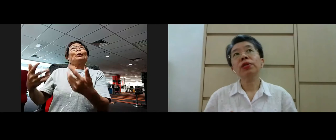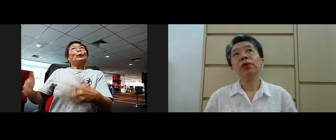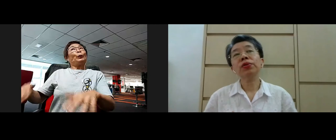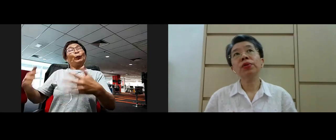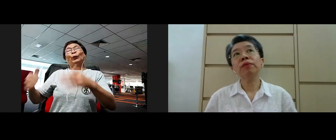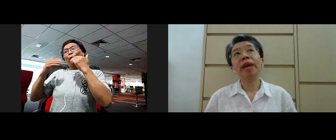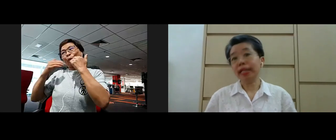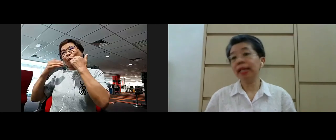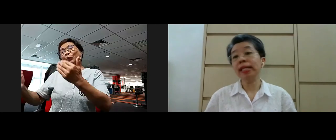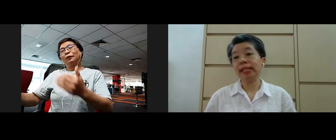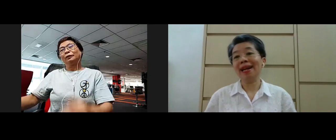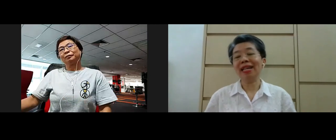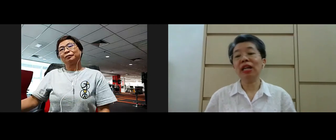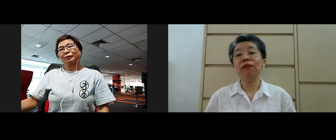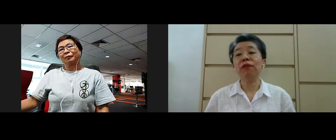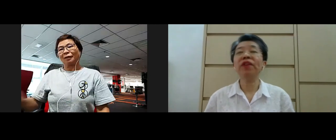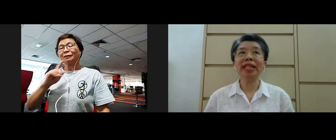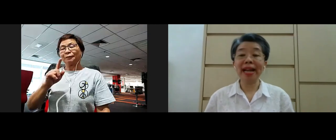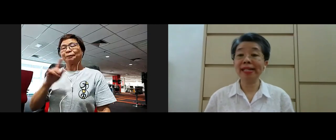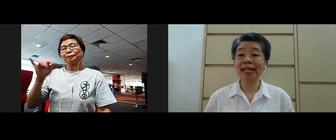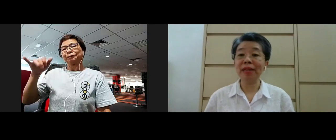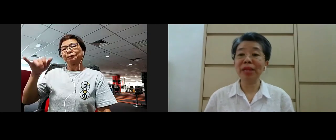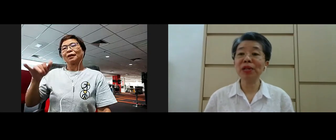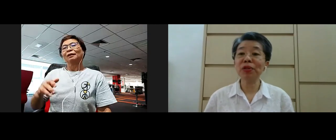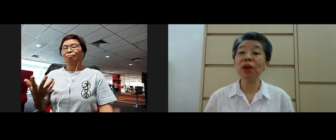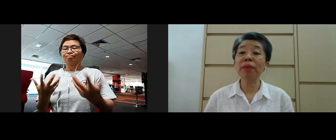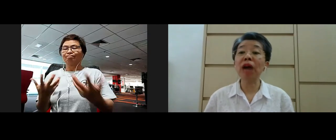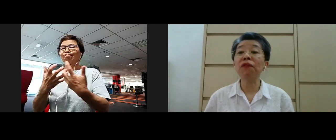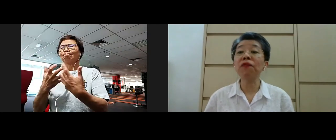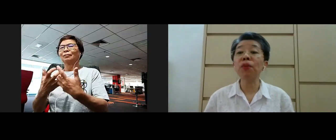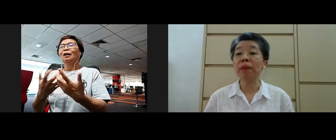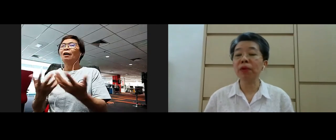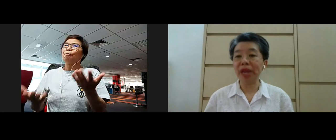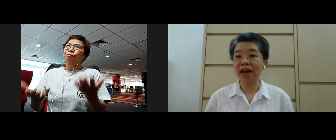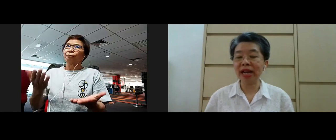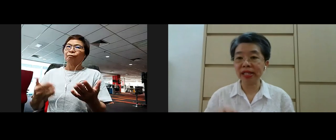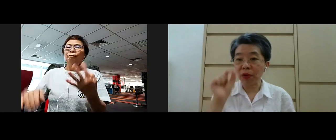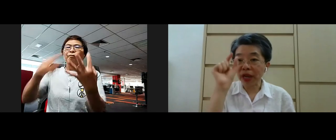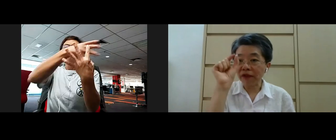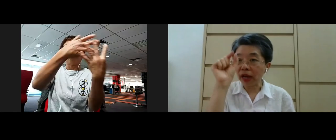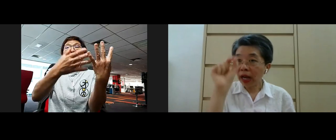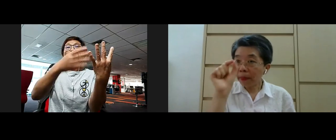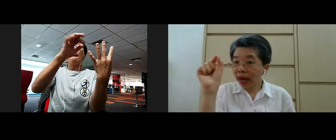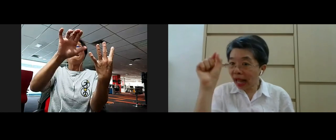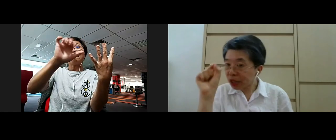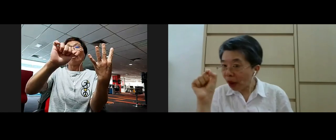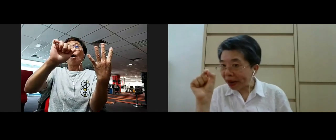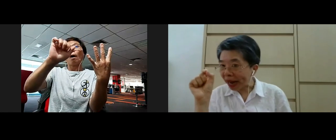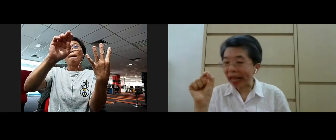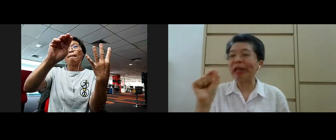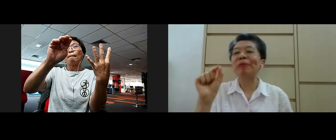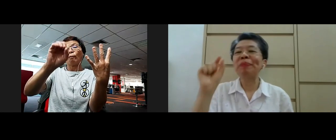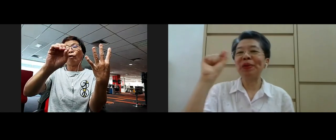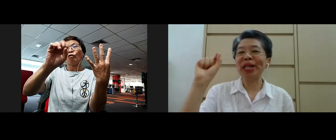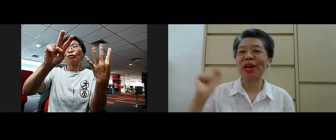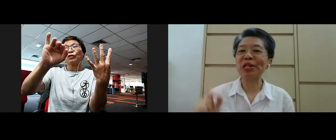so but it is yeah it will fit nicely yeah so probably our four Brahma Viharas we have a plus one